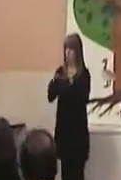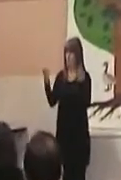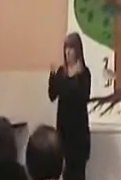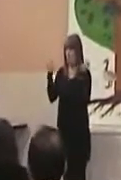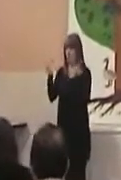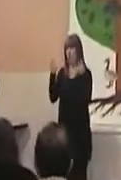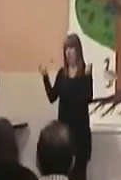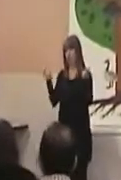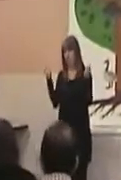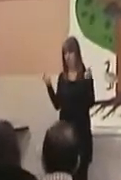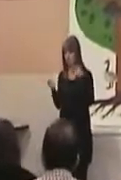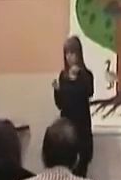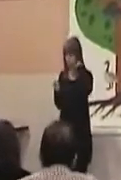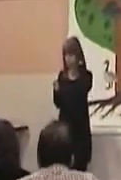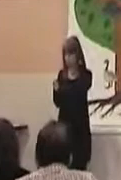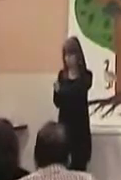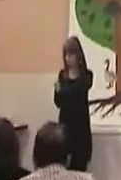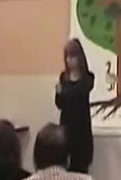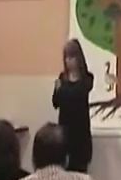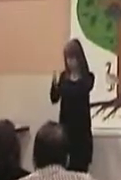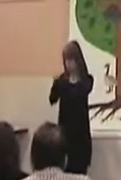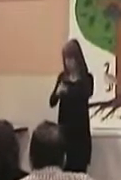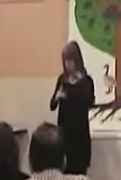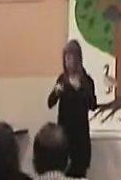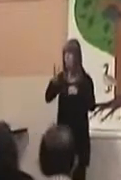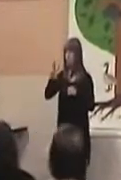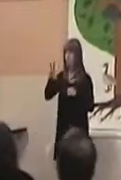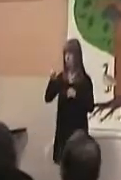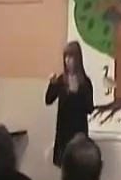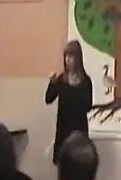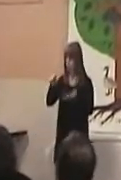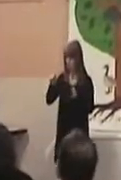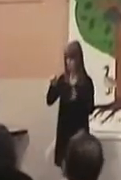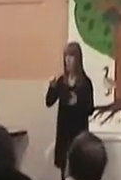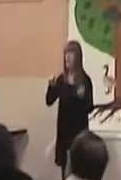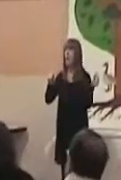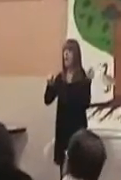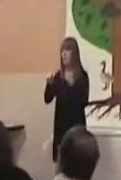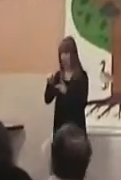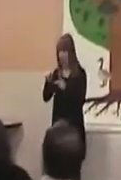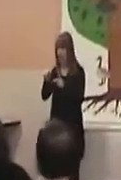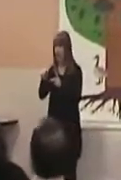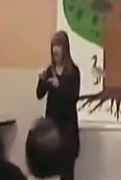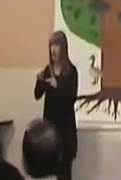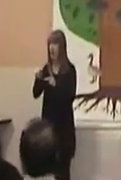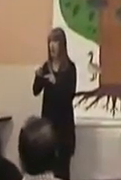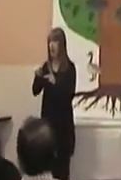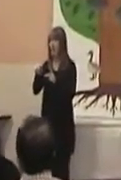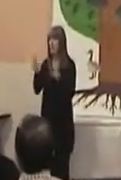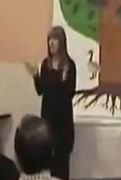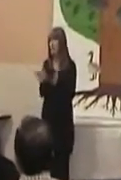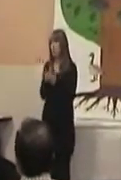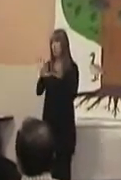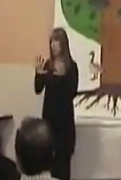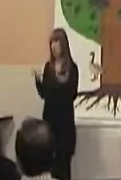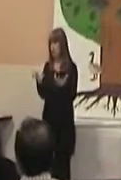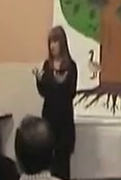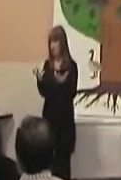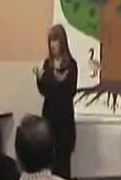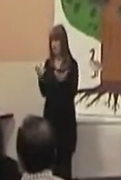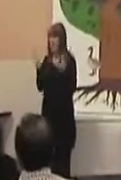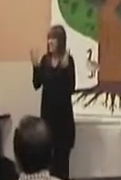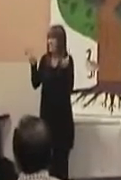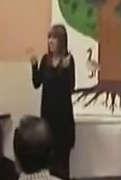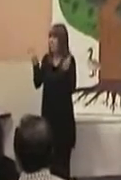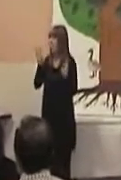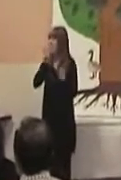And so, after we come back at 2.30, we're going to break into small groups. And that's going to be a time when we get to water our